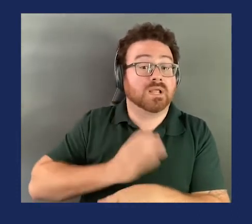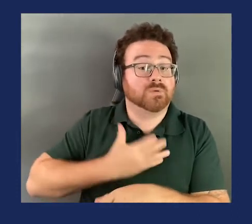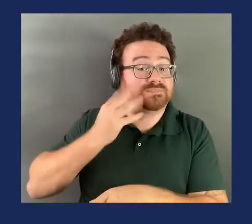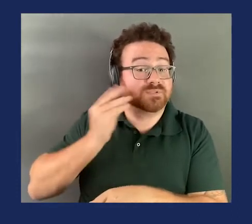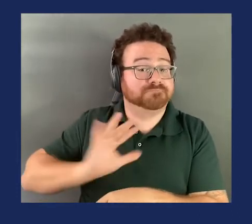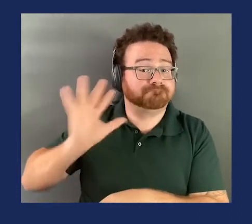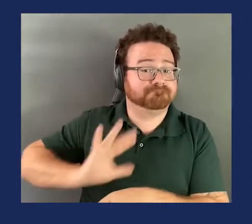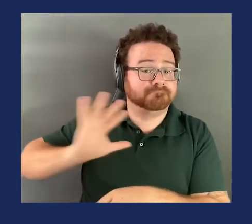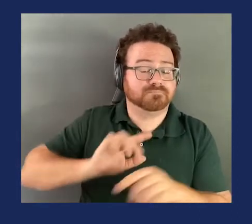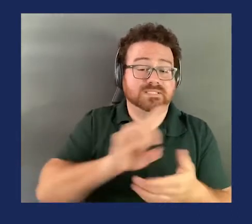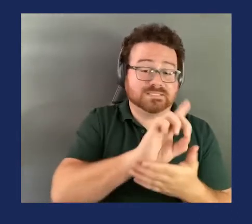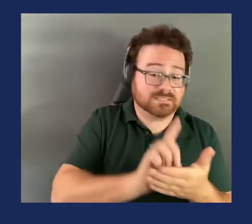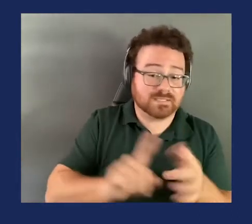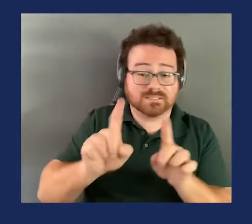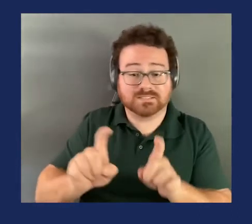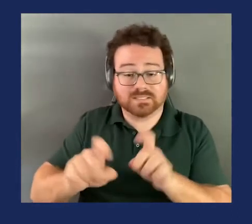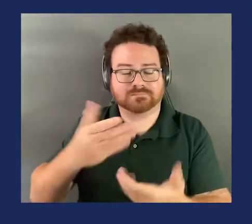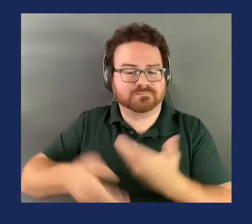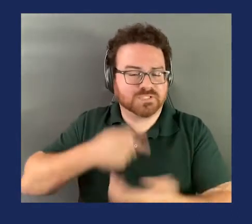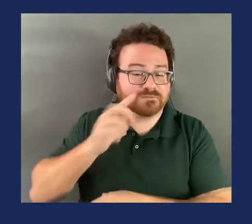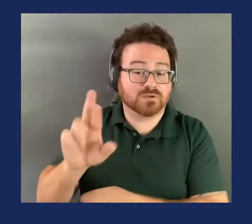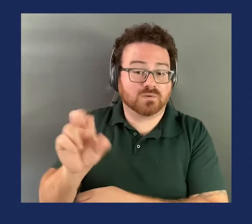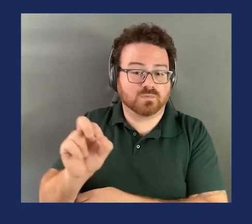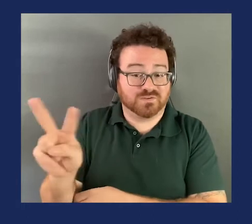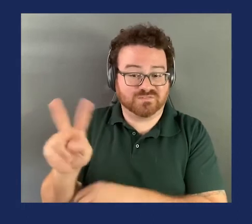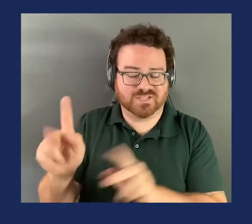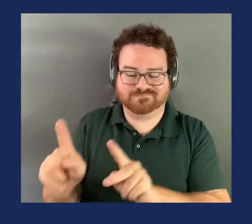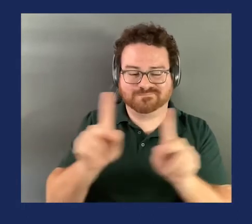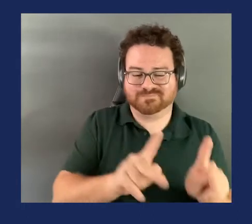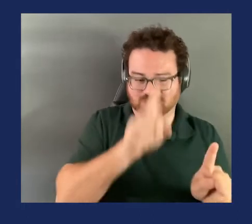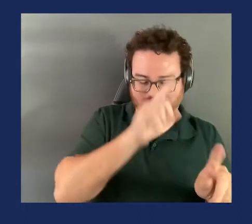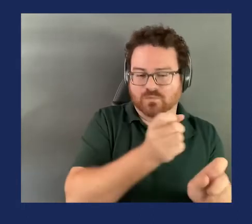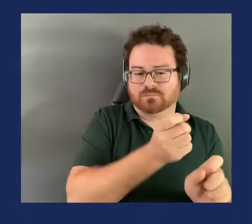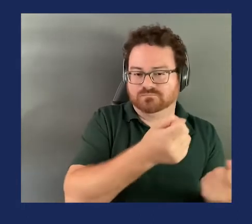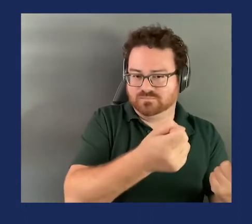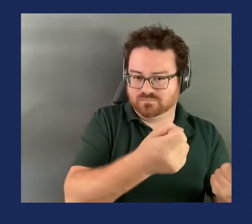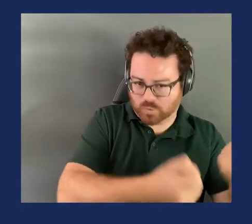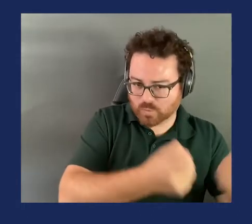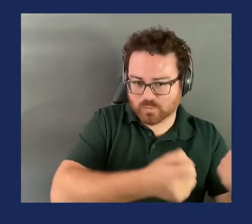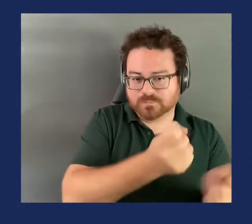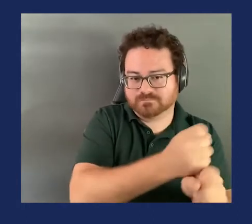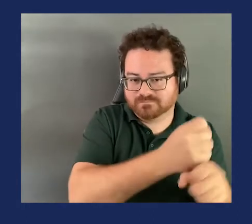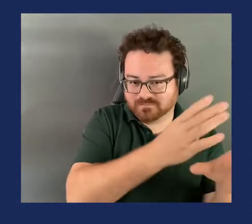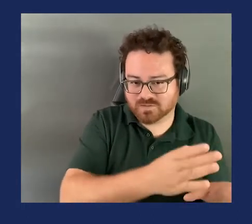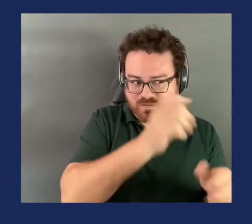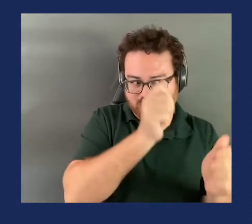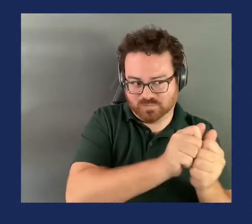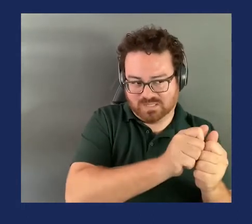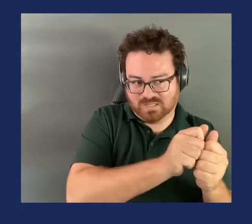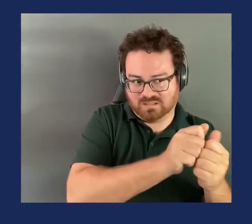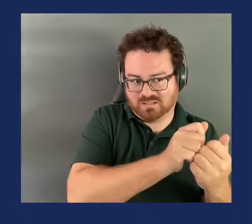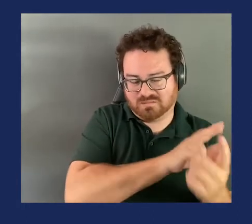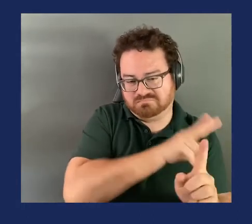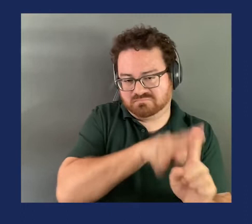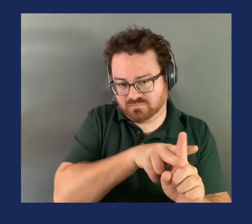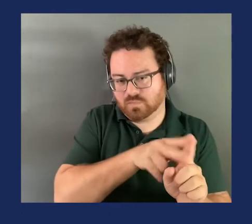ROVs is similar to the processes that auto manufacturers apply with respect to model years when it comes to